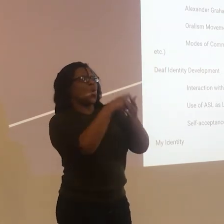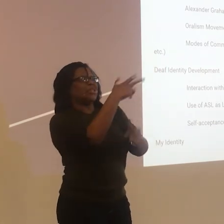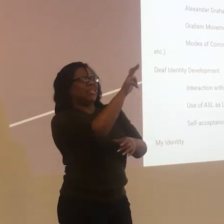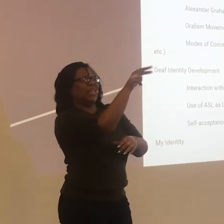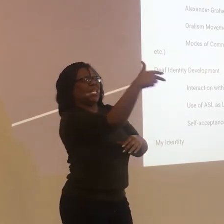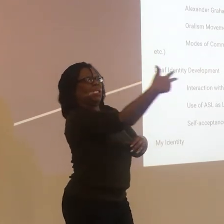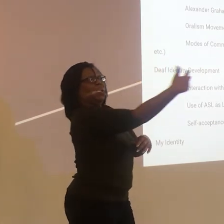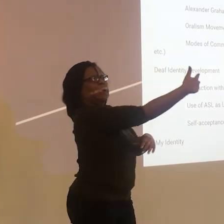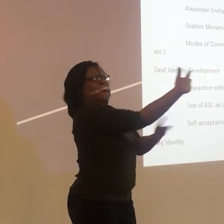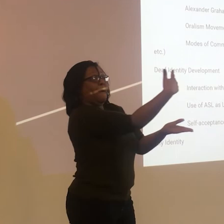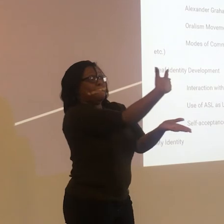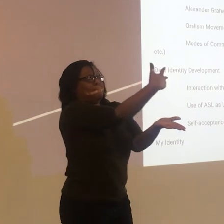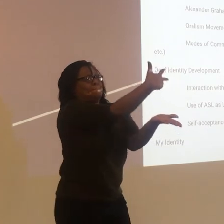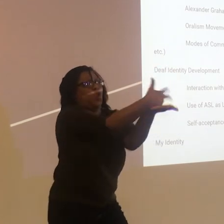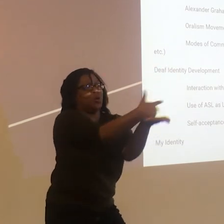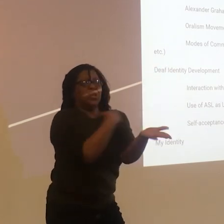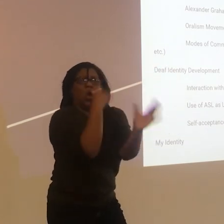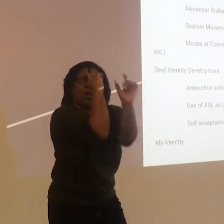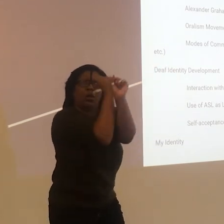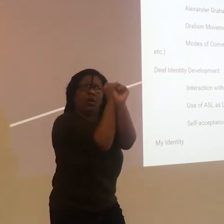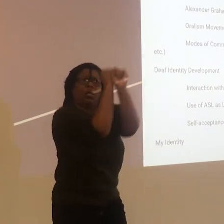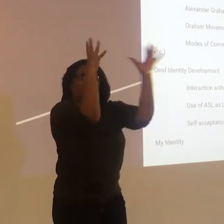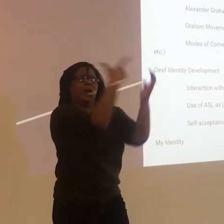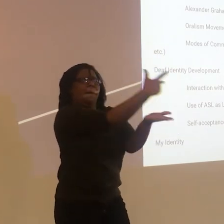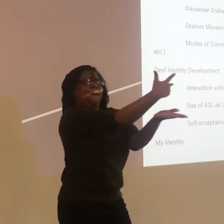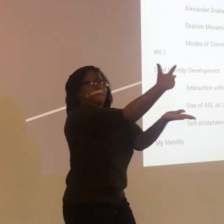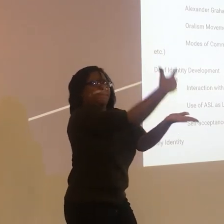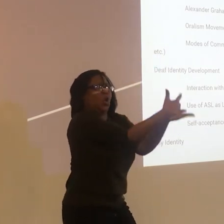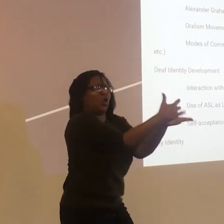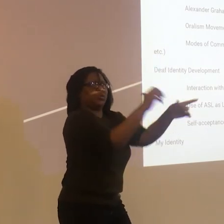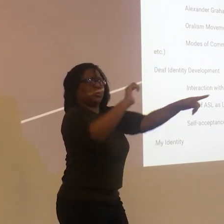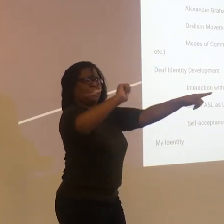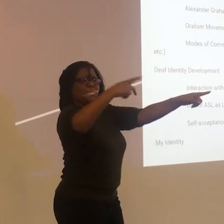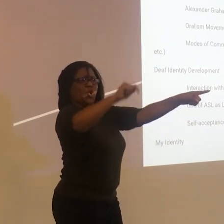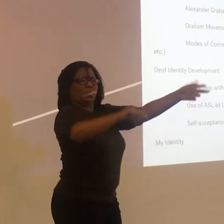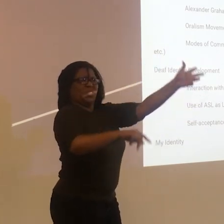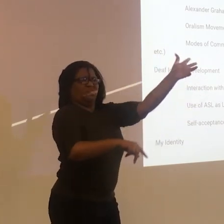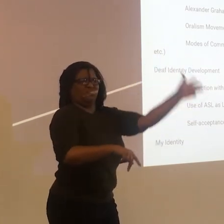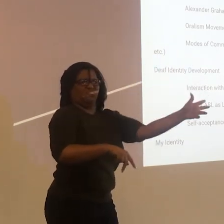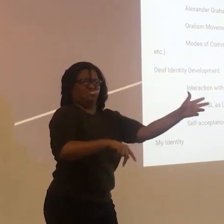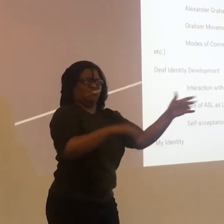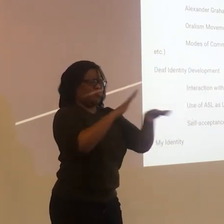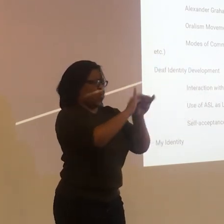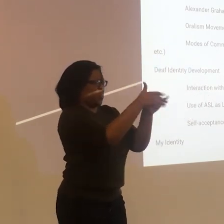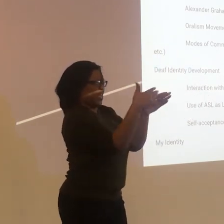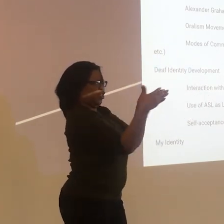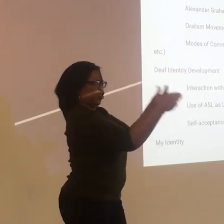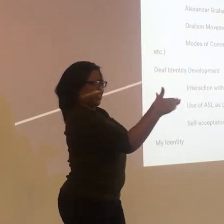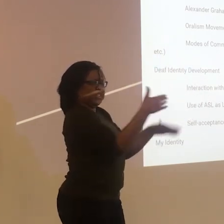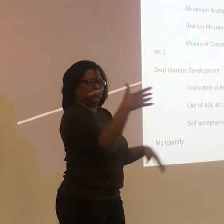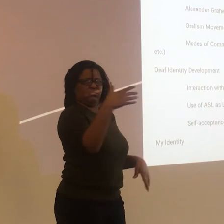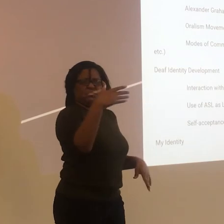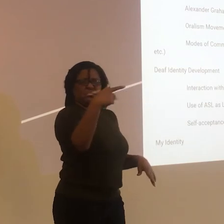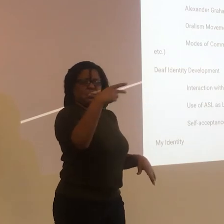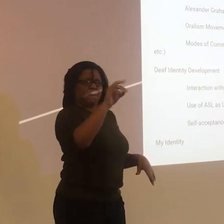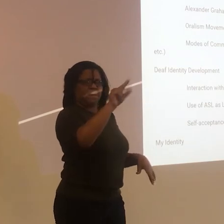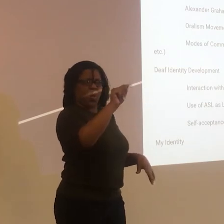the bus was trying to turn around or trying to do something. And I thought they were parked at an apartment on the street.